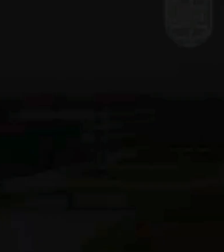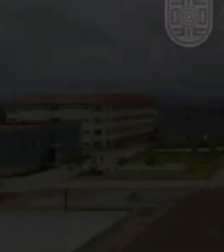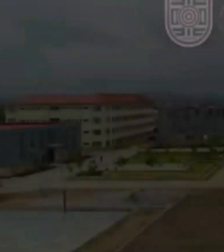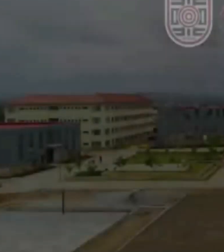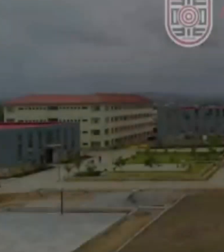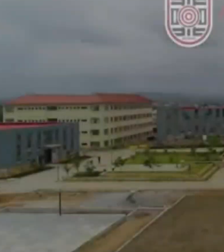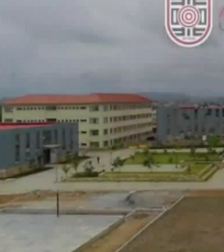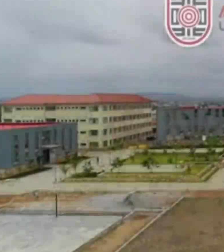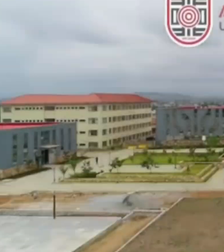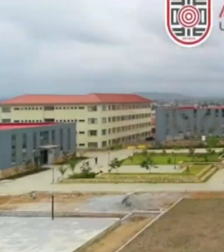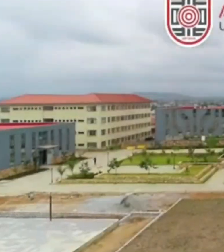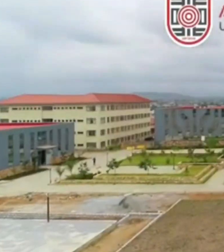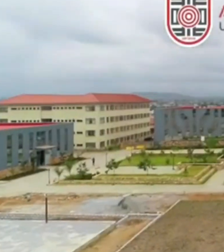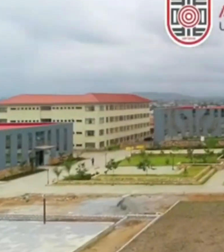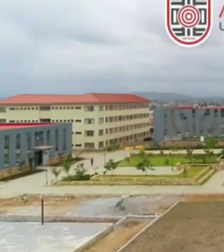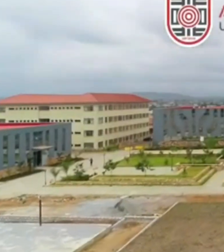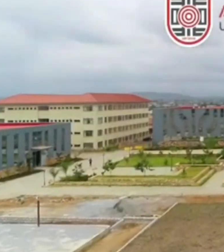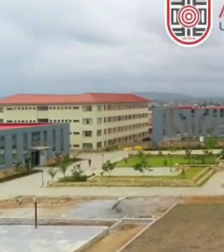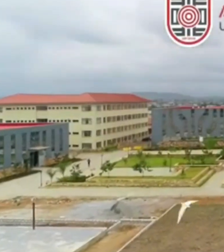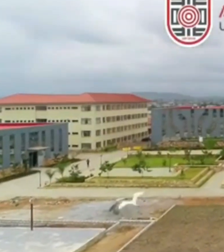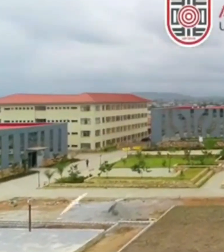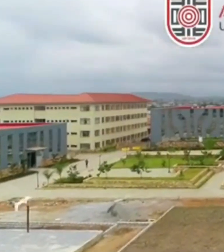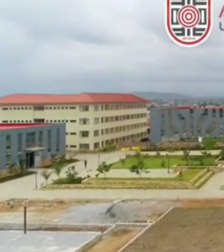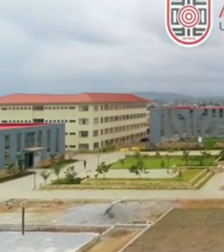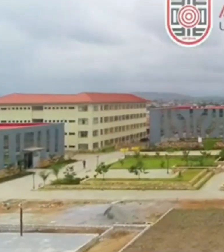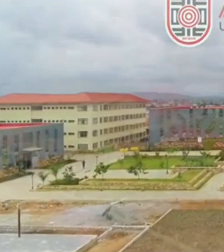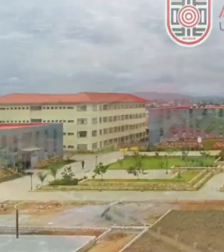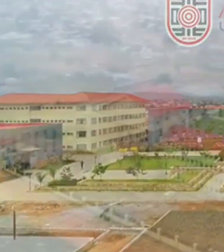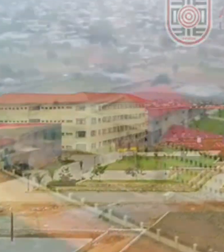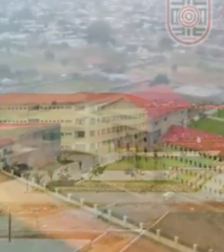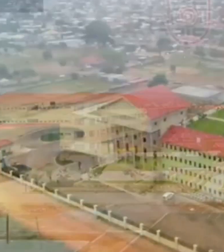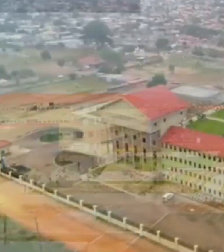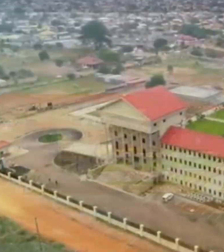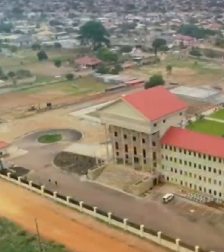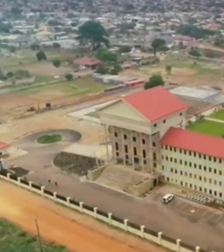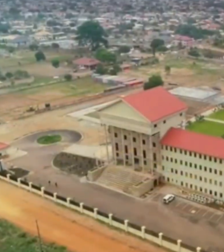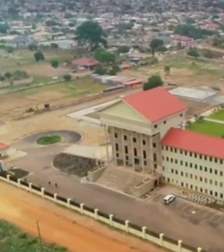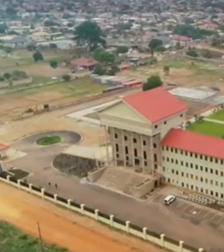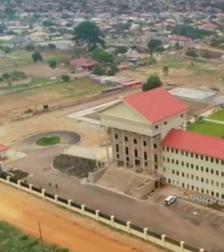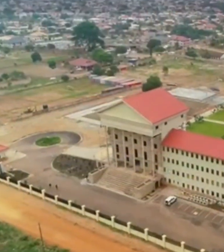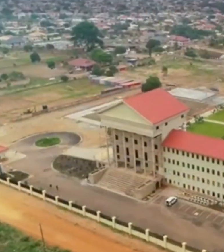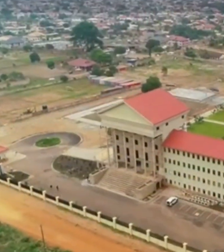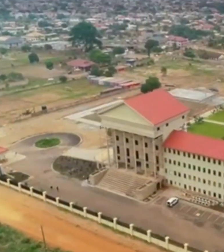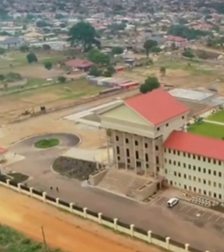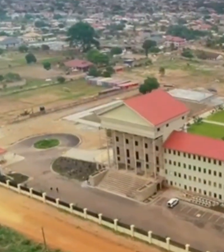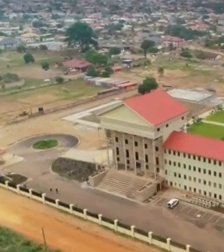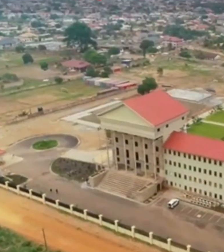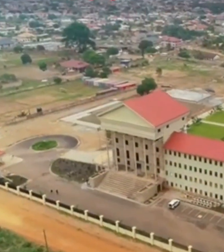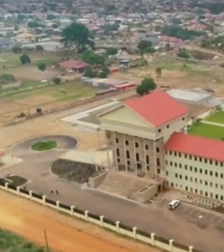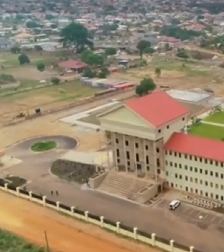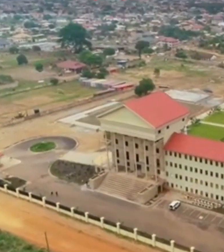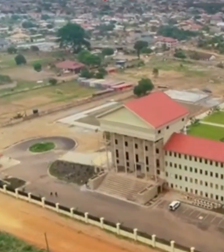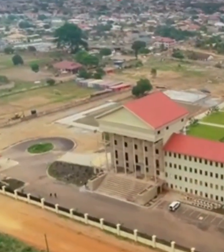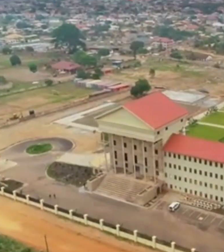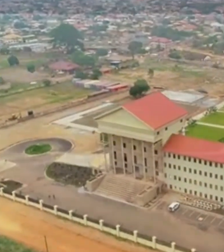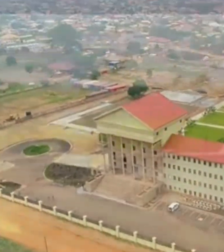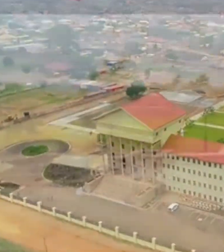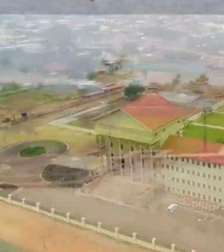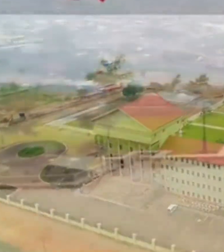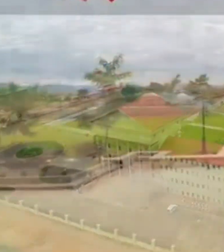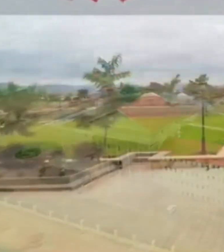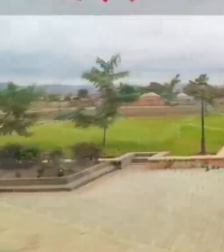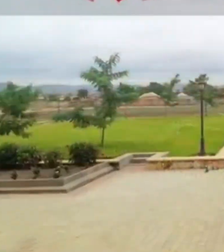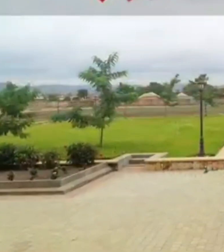nation so today i'm so excited i'm here at academic city i came to see this school when it was under construction